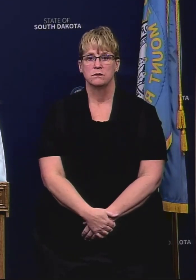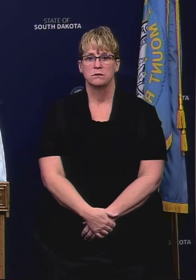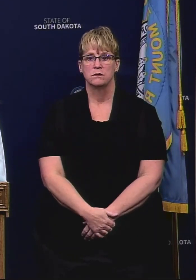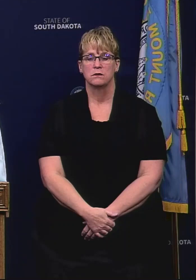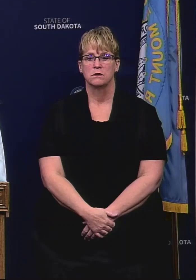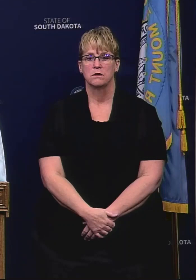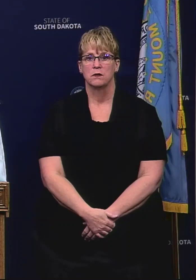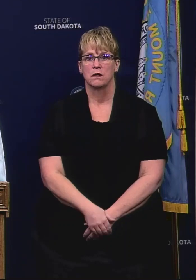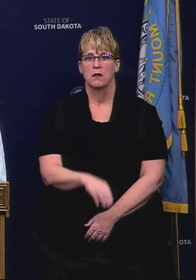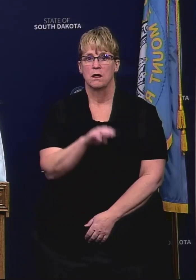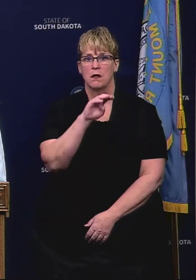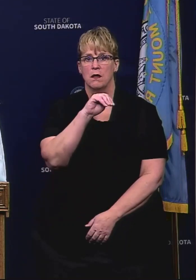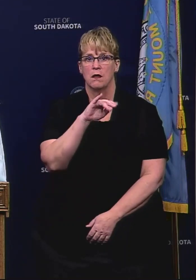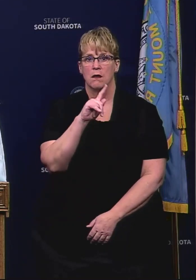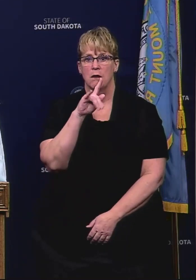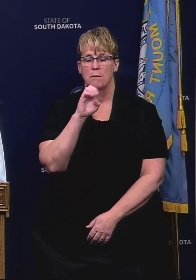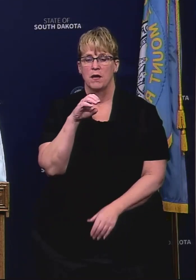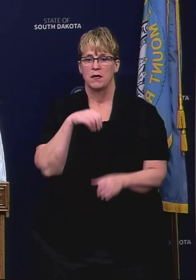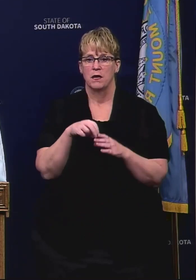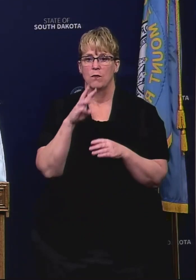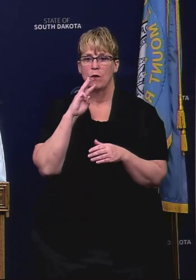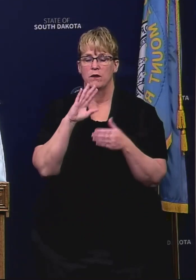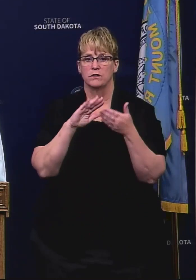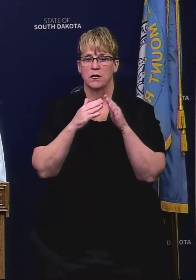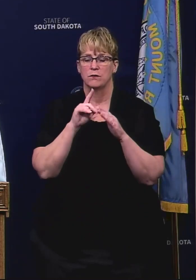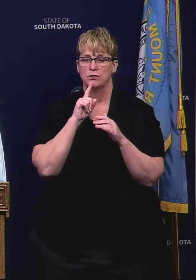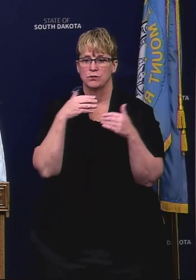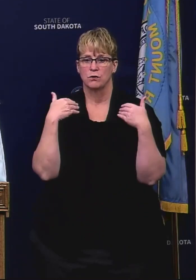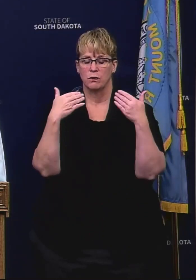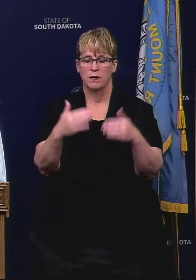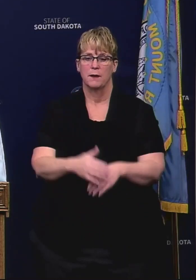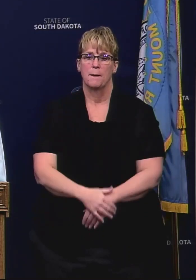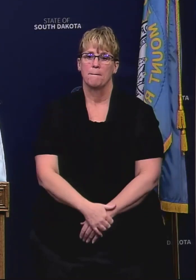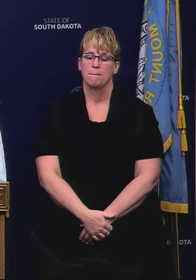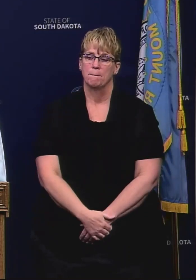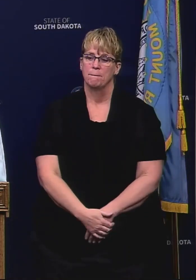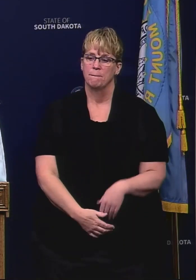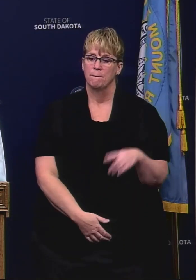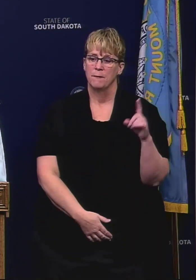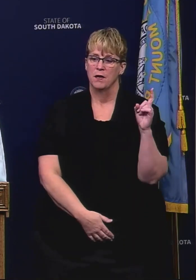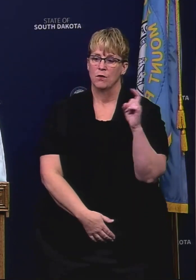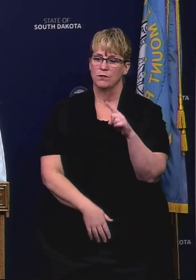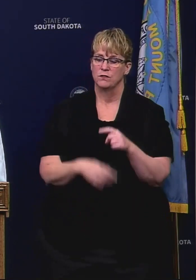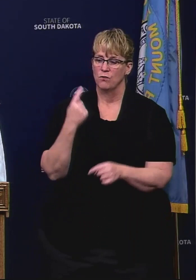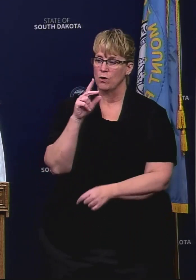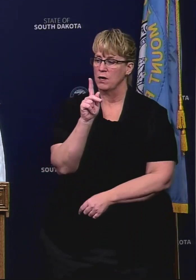Mike Tanner from KWAT Watertown. Sure go ahead Mike. A question for Kim if I could please.